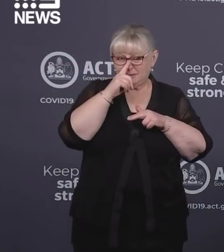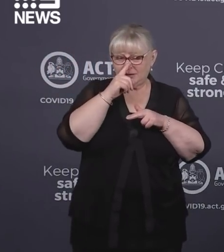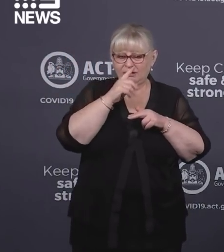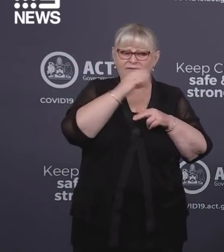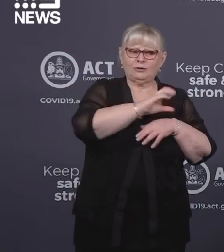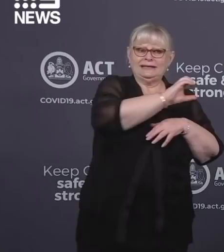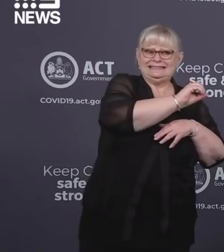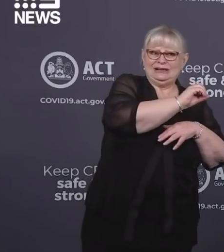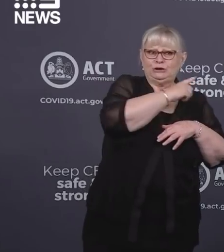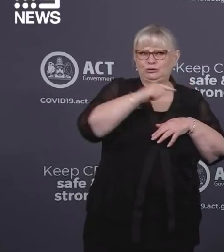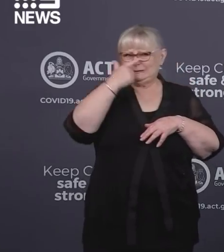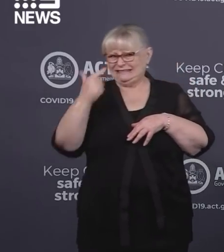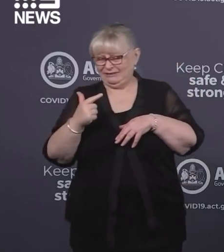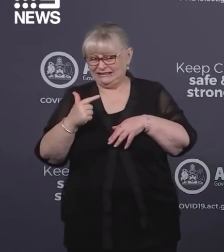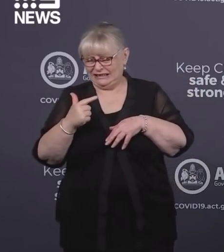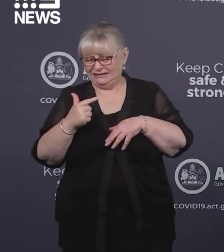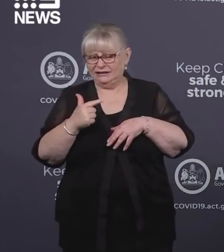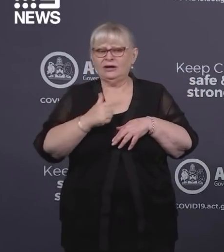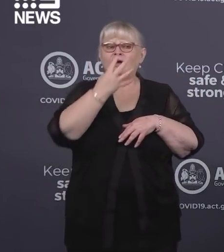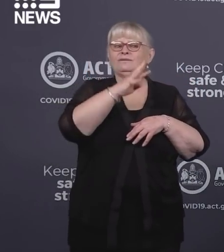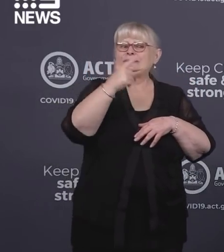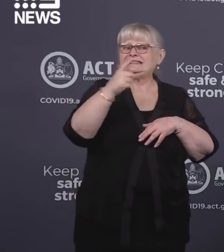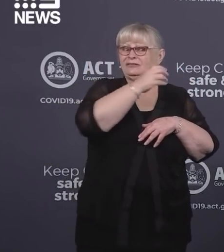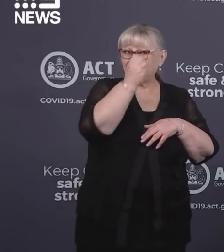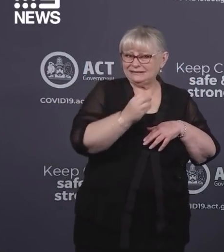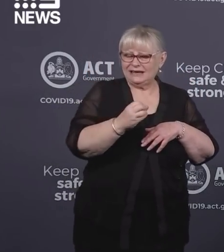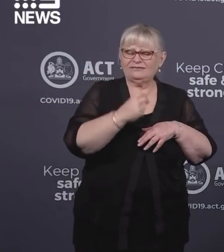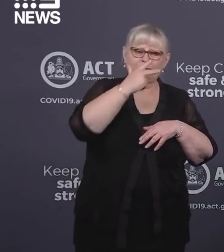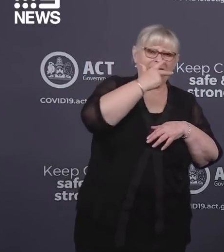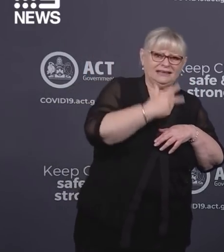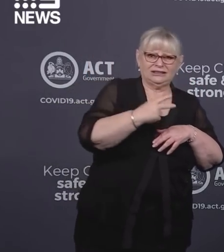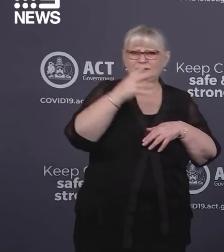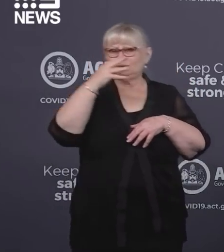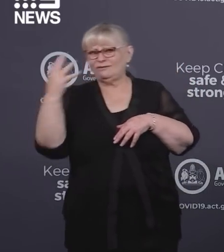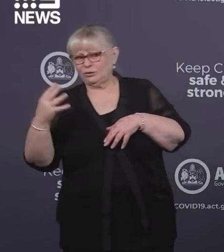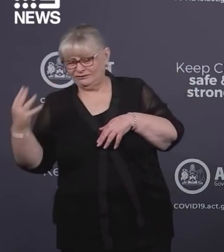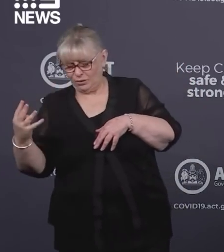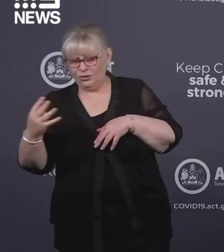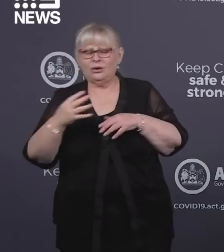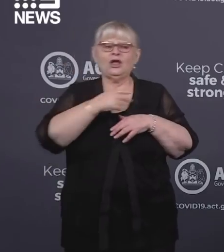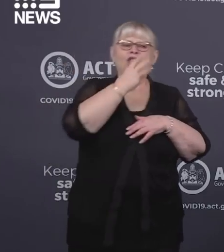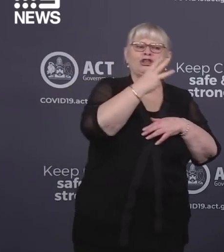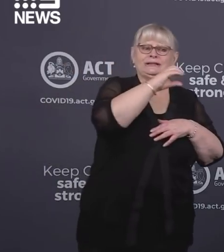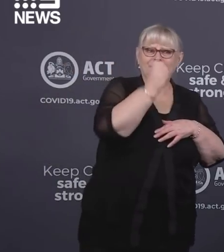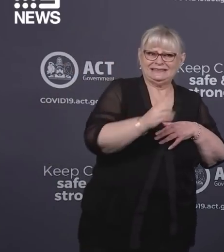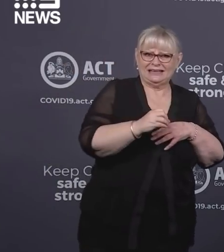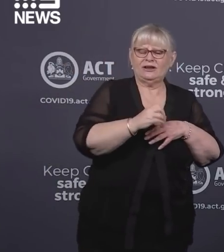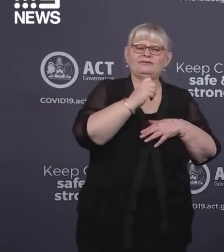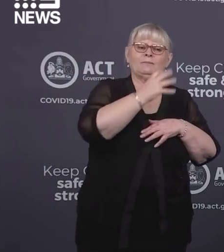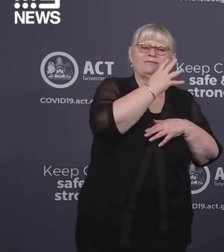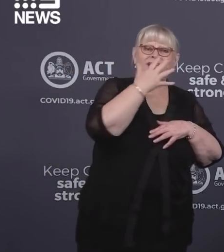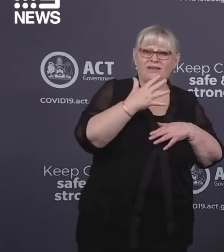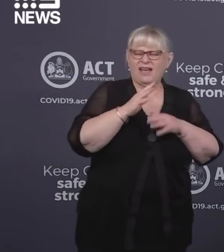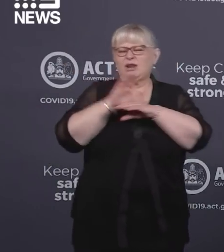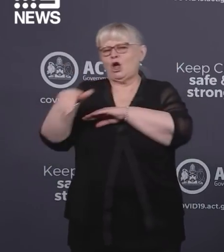aged 0 to 17 years, 47% 18 to 44 years, 13% aged 45